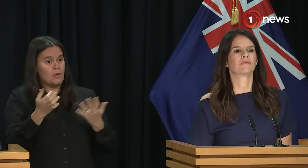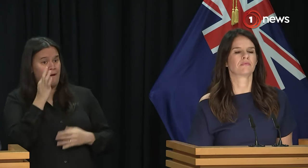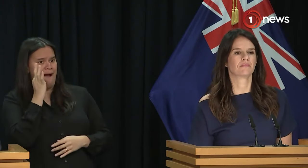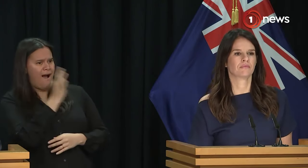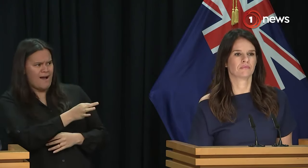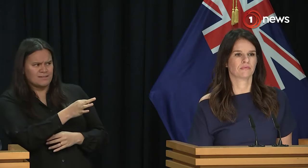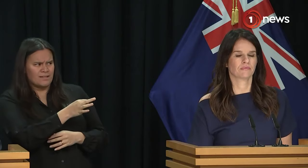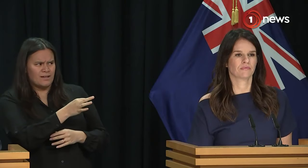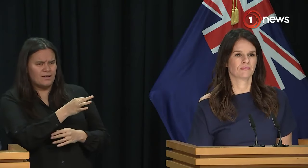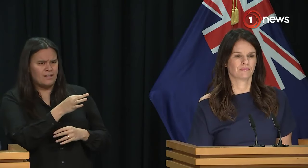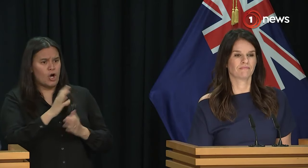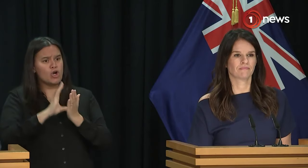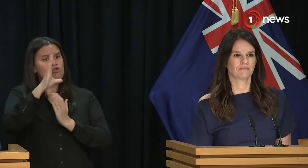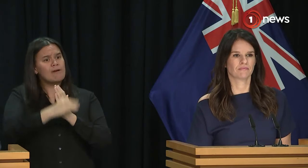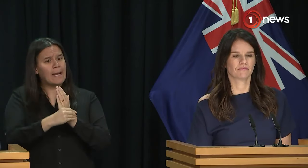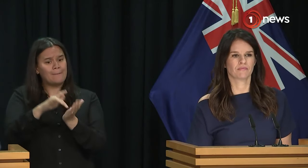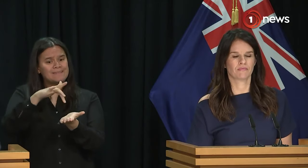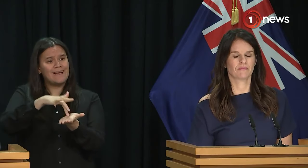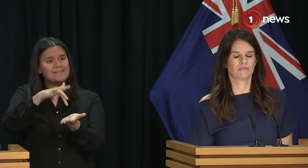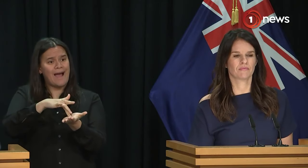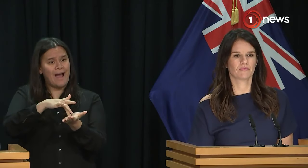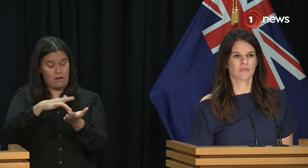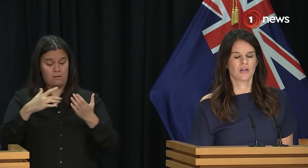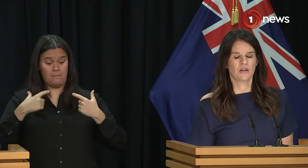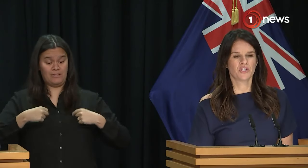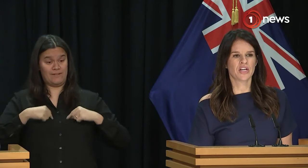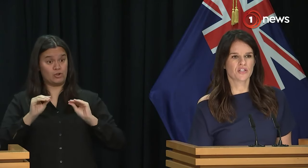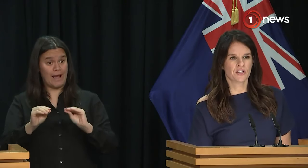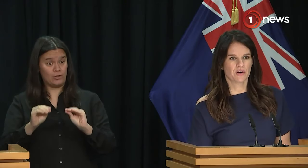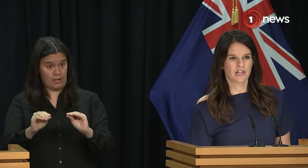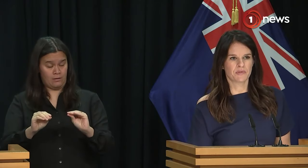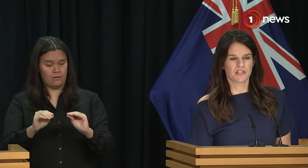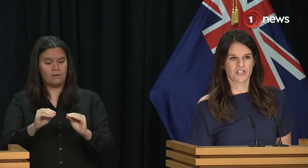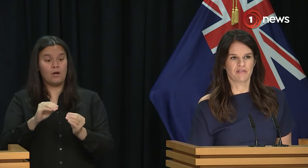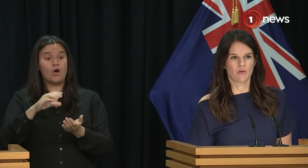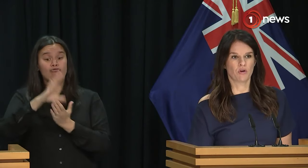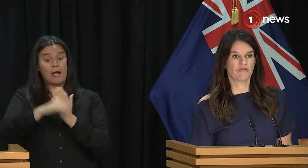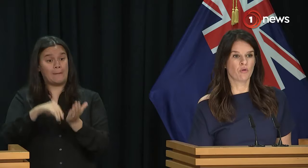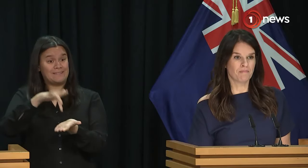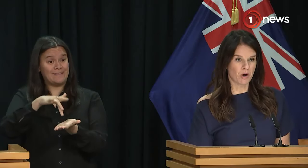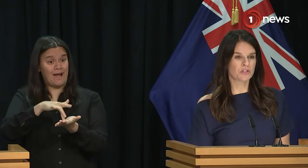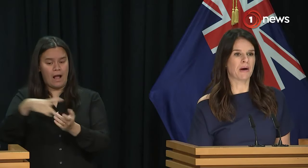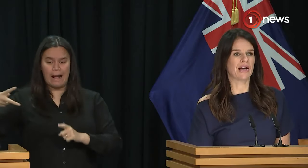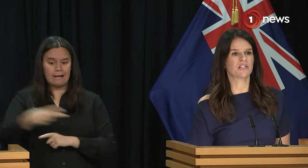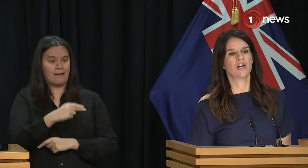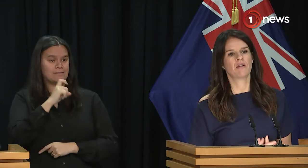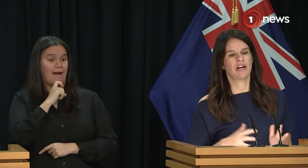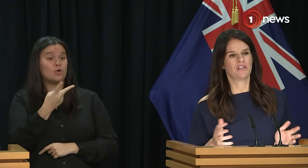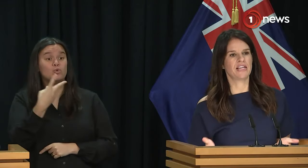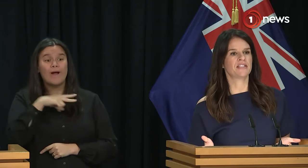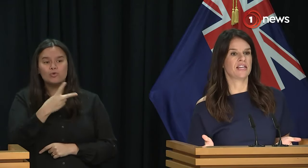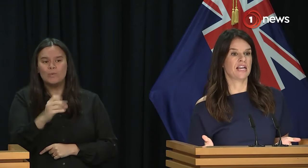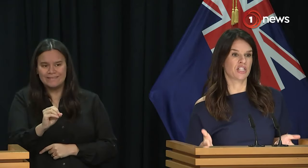people being let go from the curriculum center at the Ministry of Education? The changes to the curriculum center staffing were, for the most part,